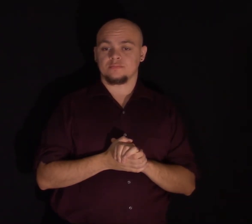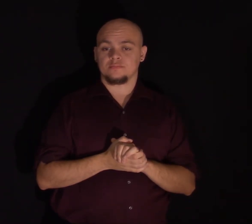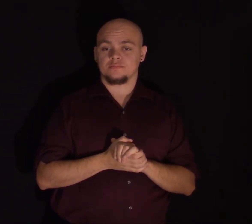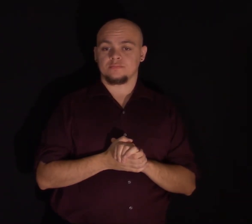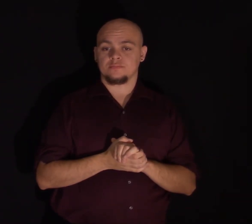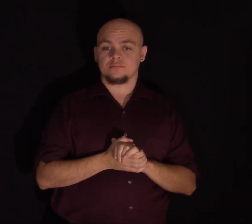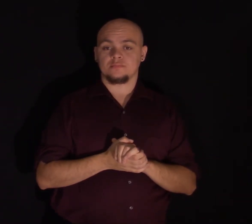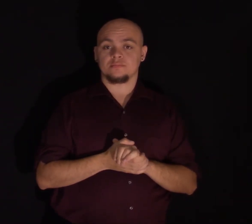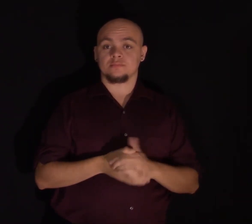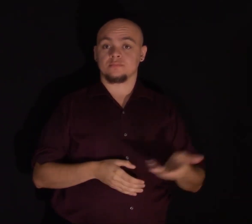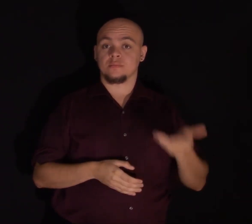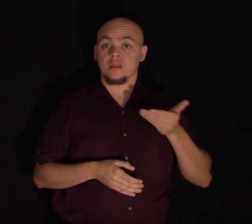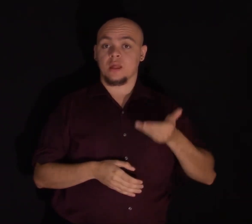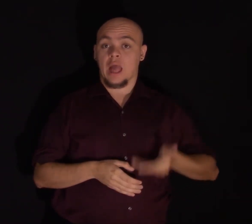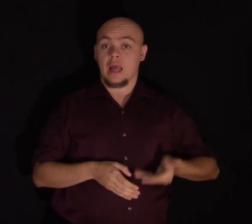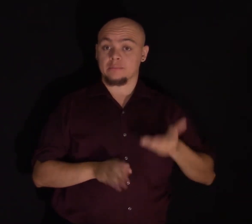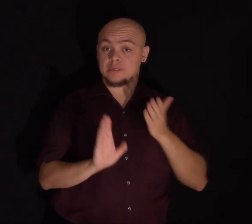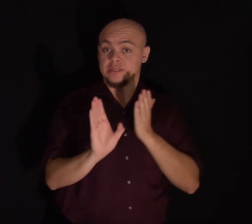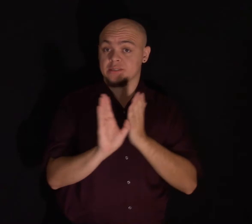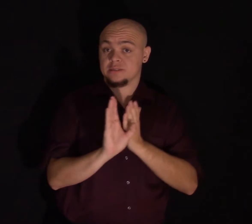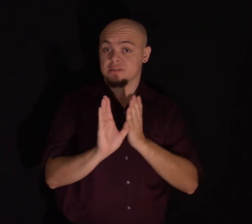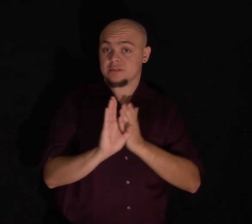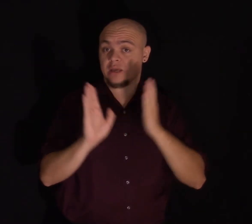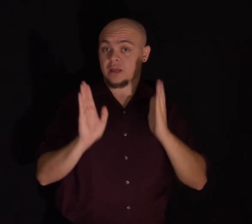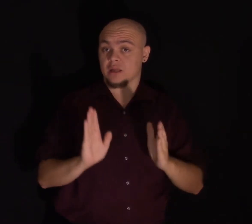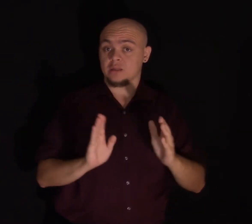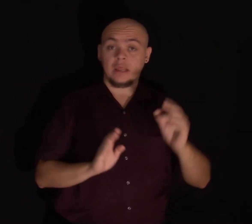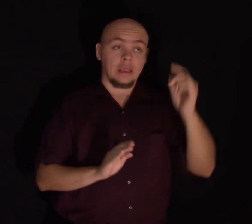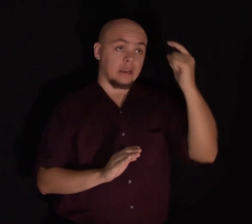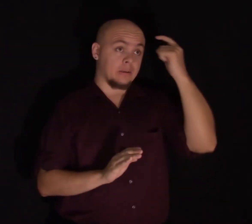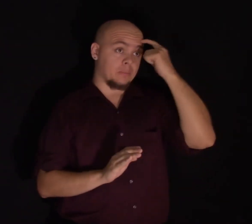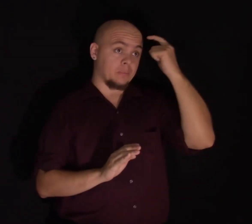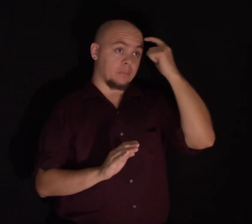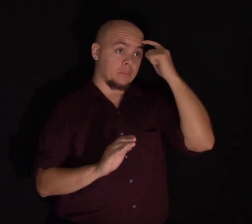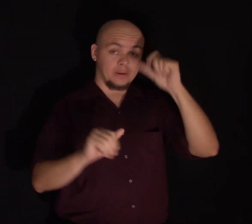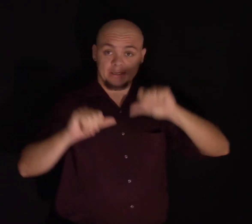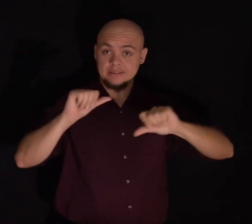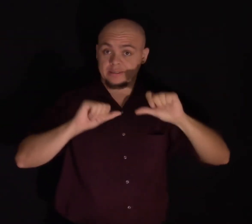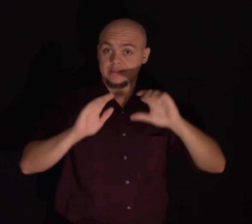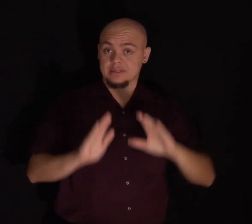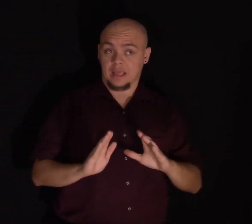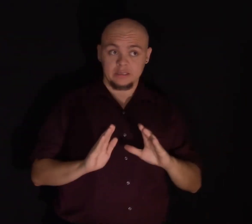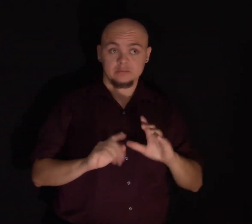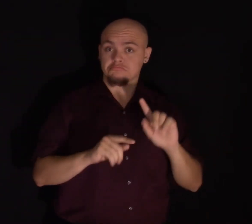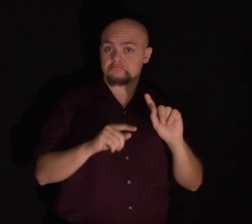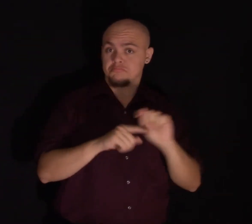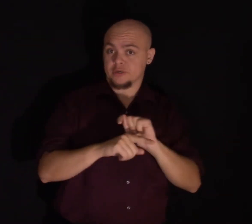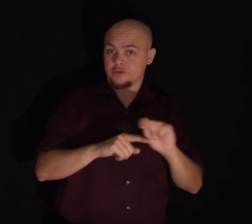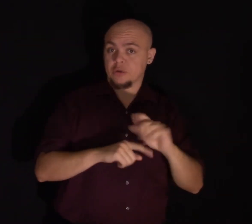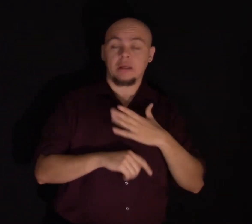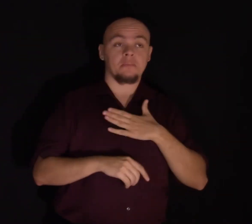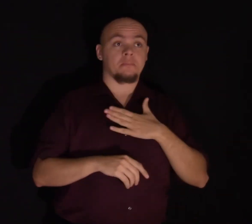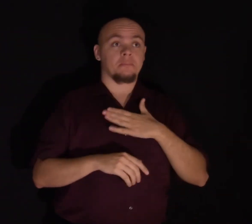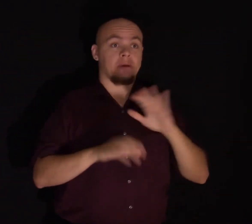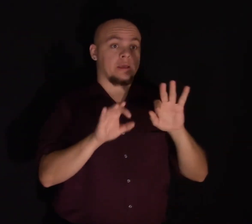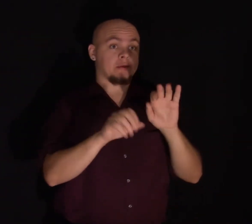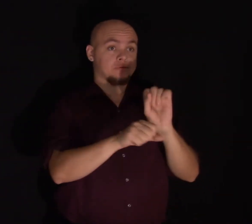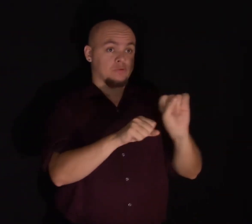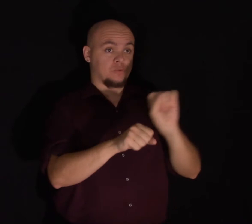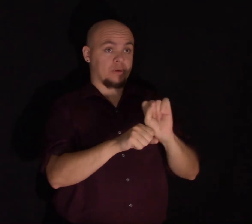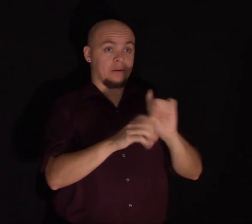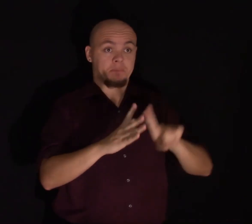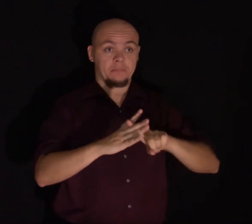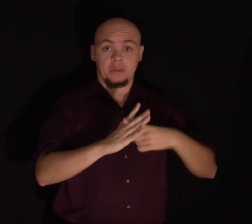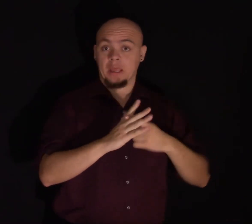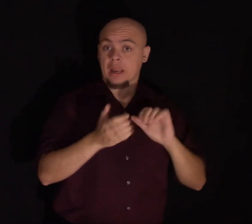I am a psychologist and a neuroscientist by training. When I first began my career, I began